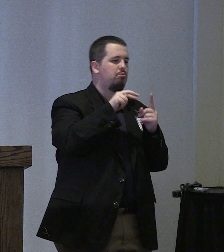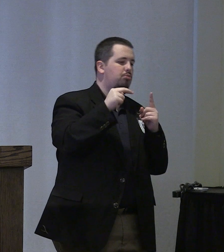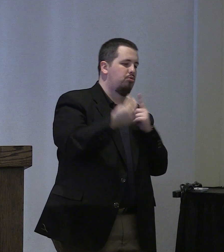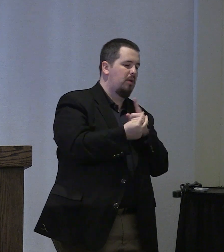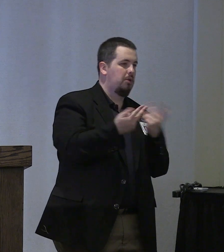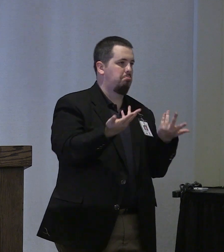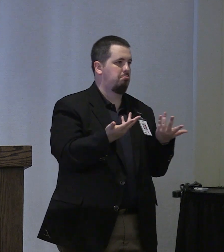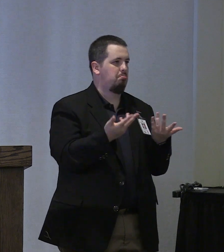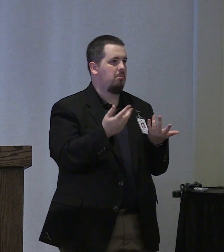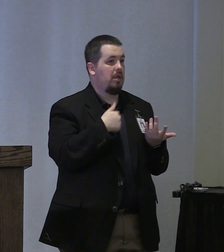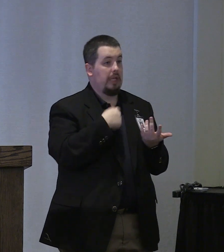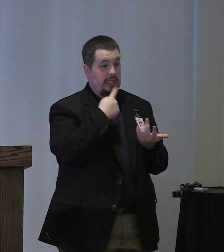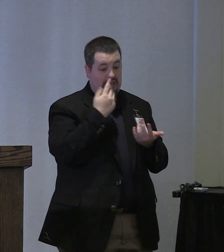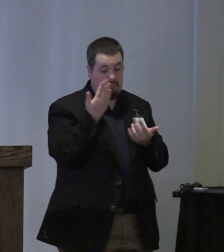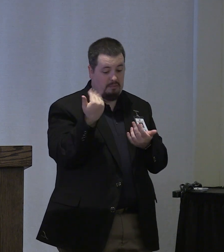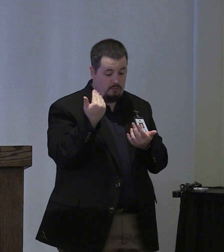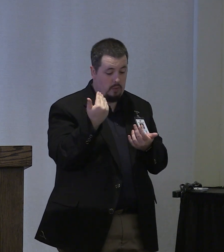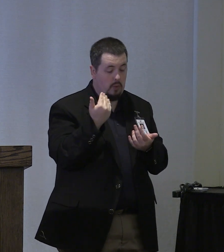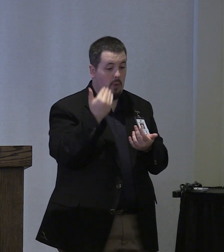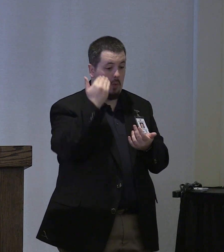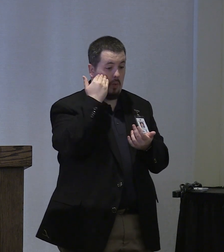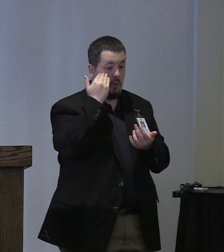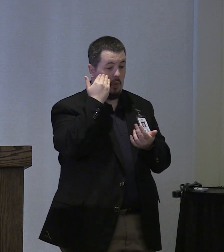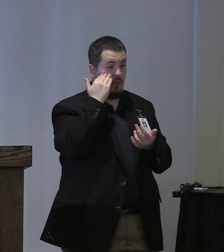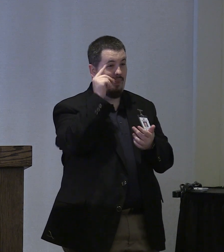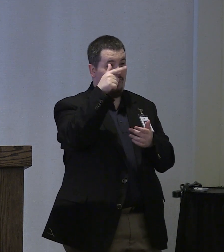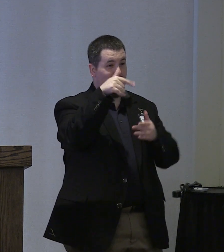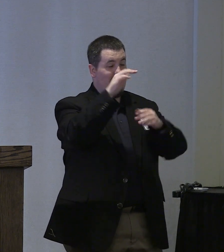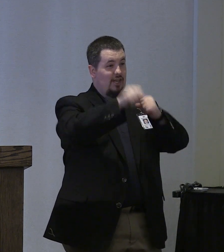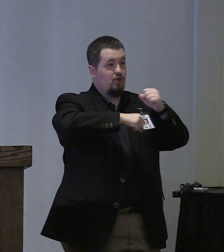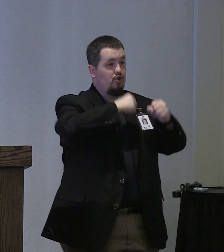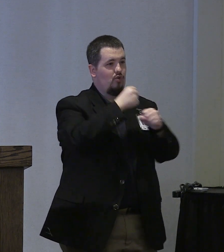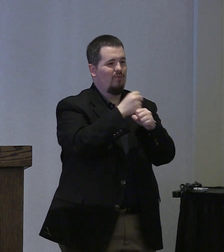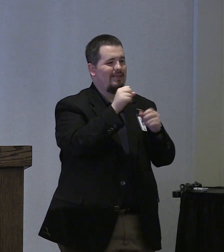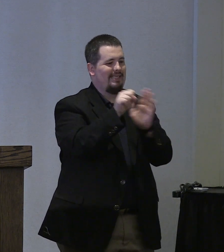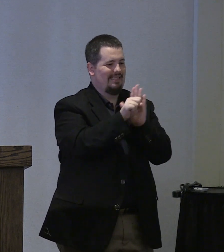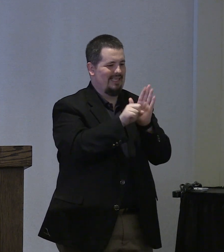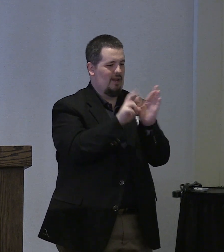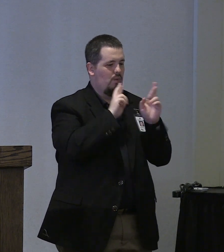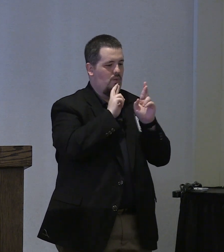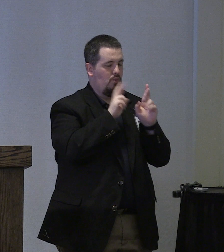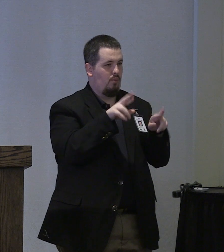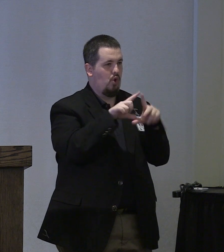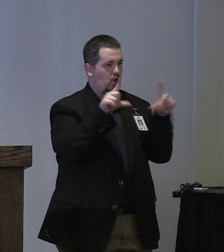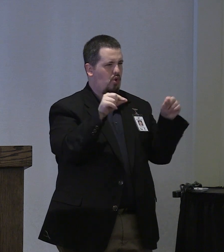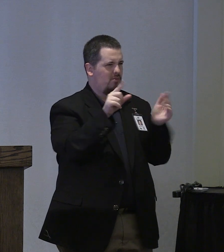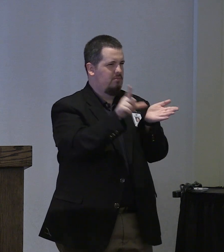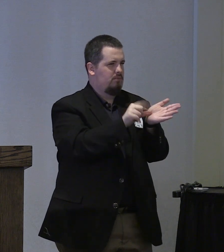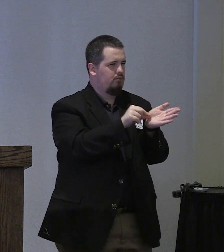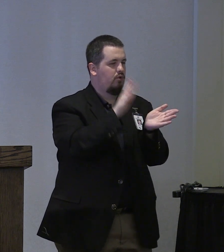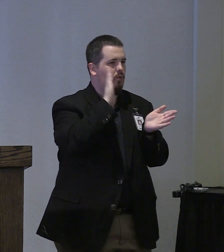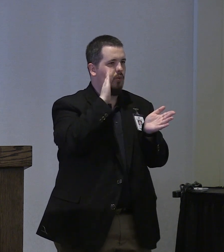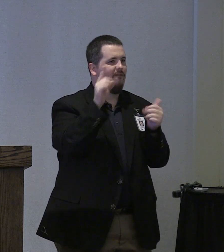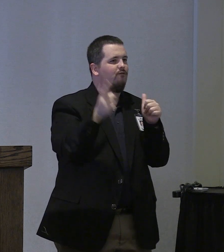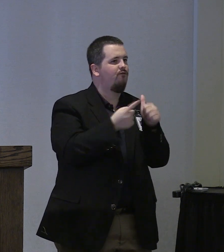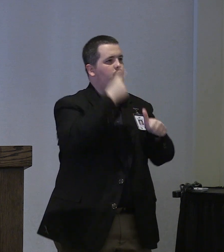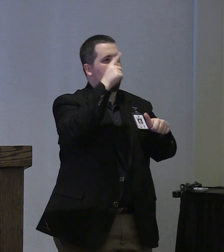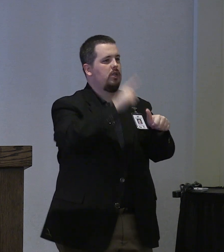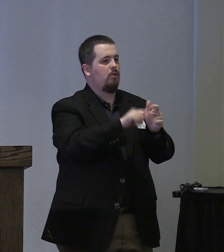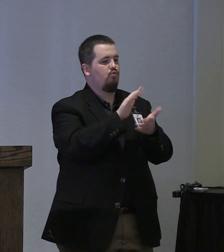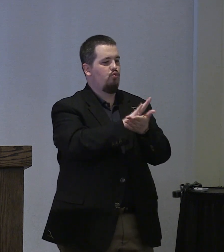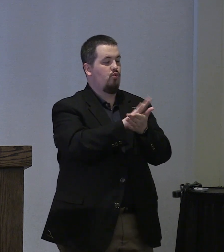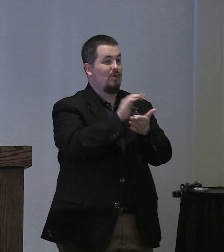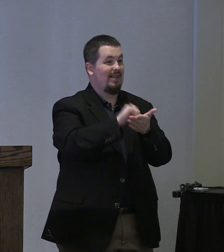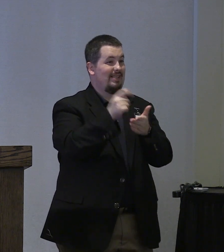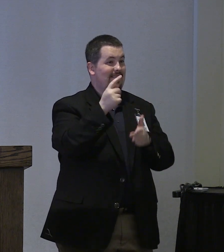as i mentioned earlier we know that later this year when our state report card is published this will be the first time that schools